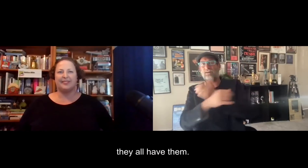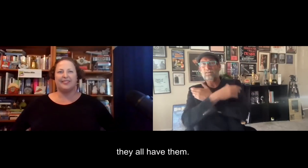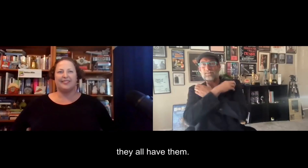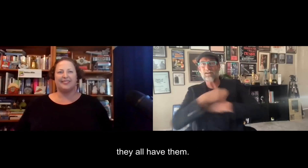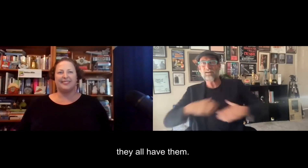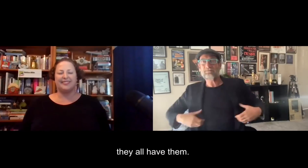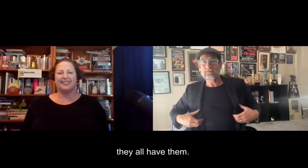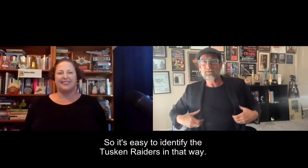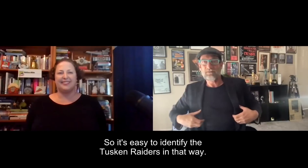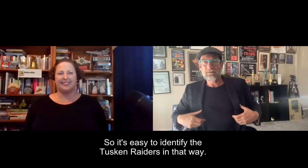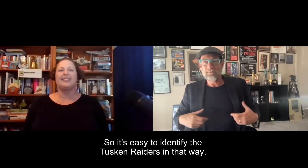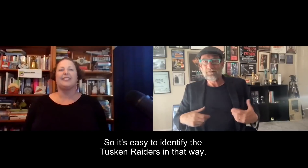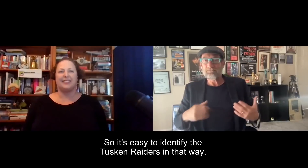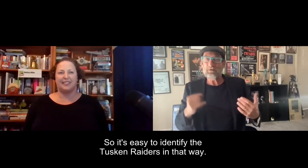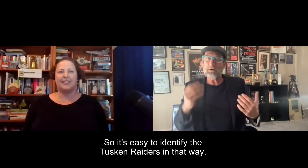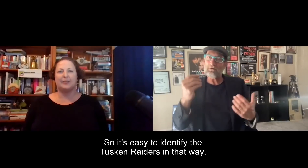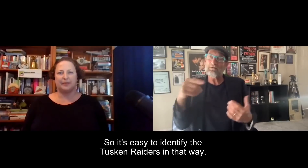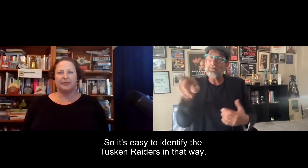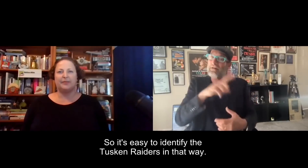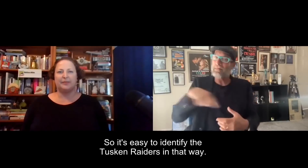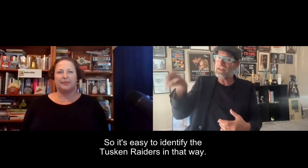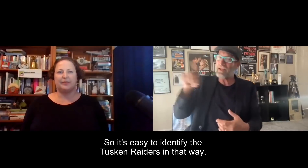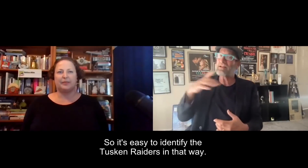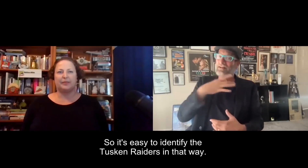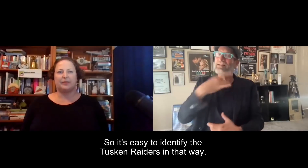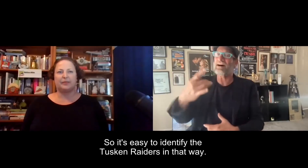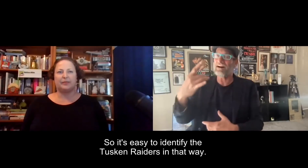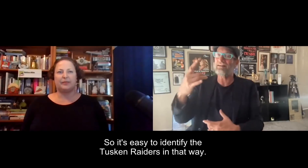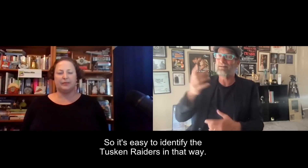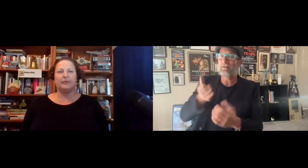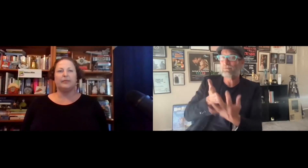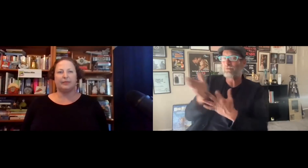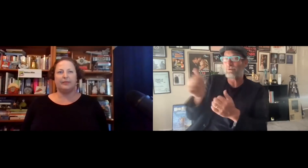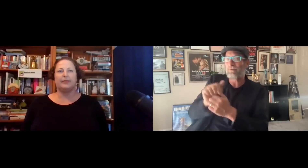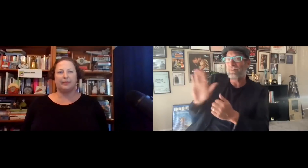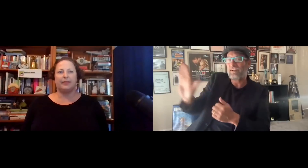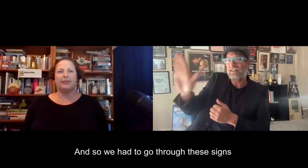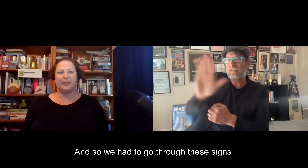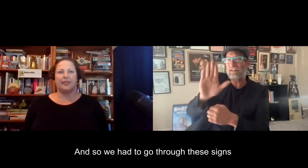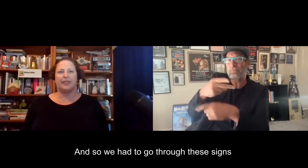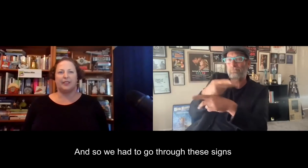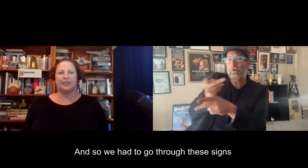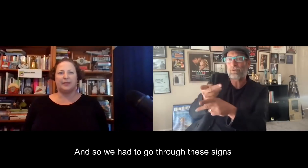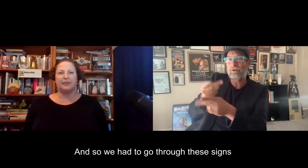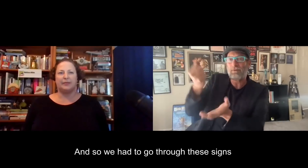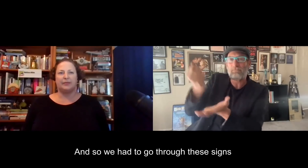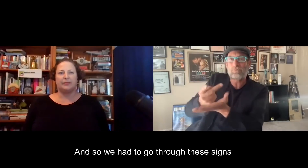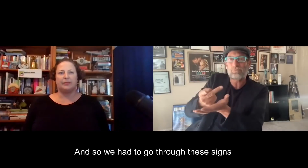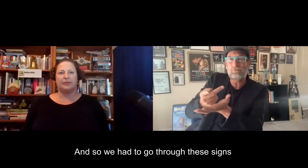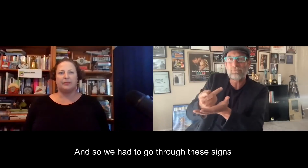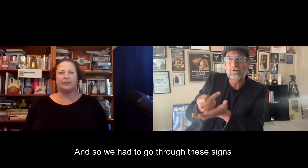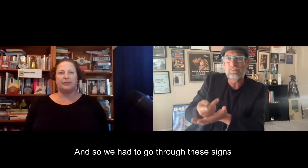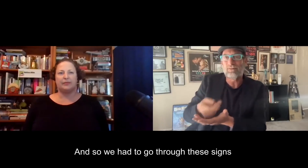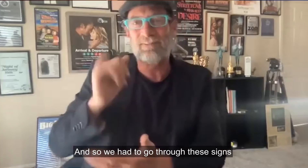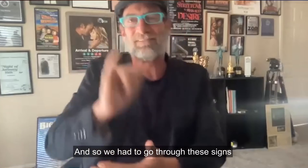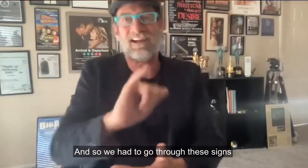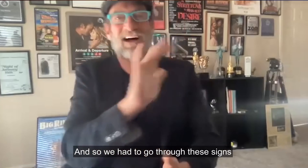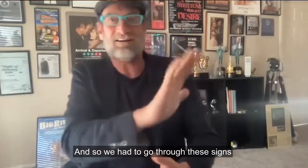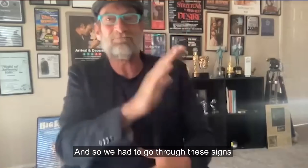they all have them. So it's easy to identify the Tusken Raiders in that way. And so we had to go